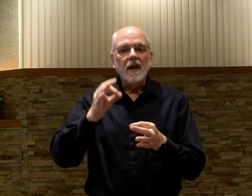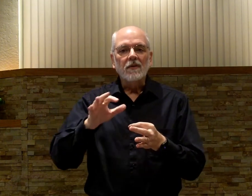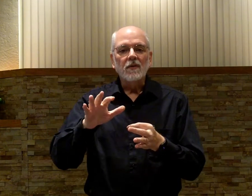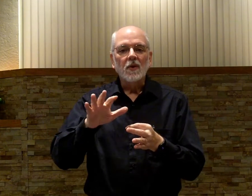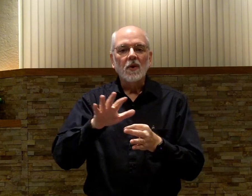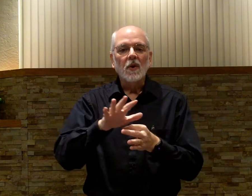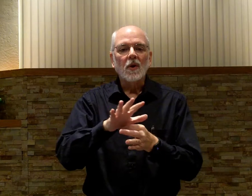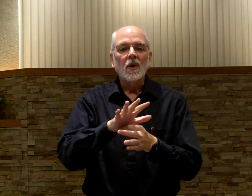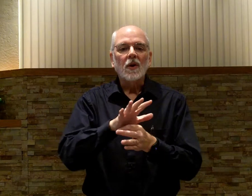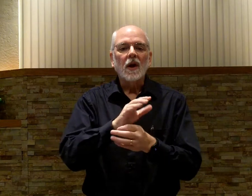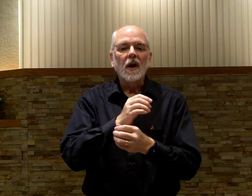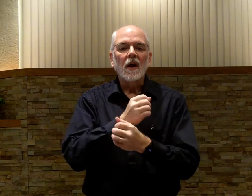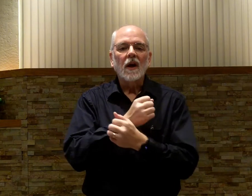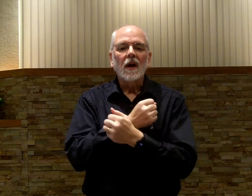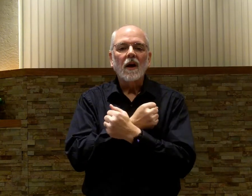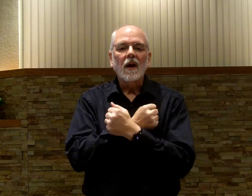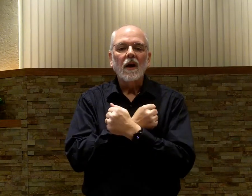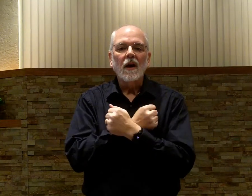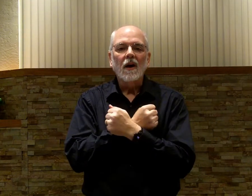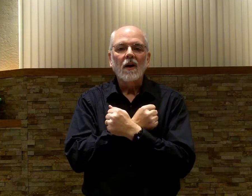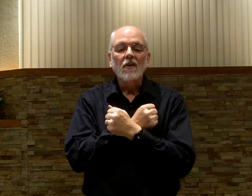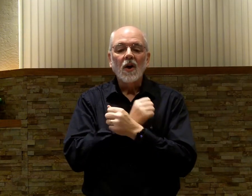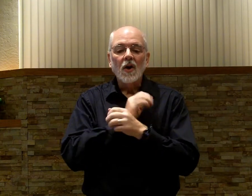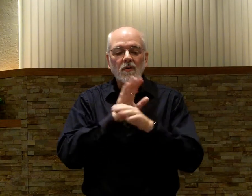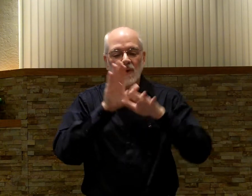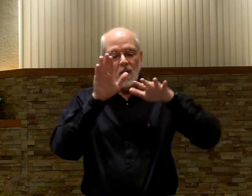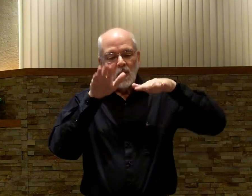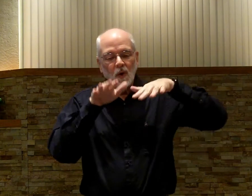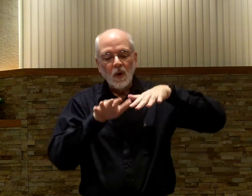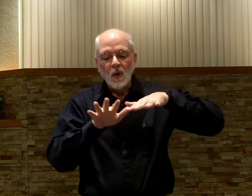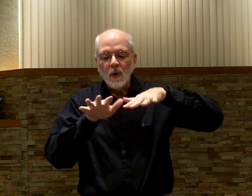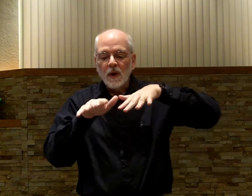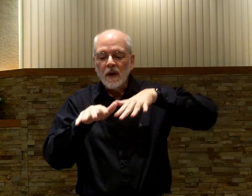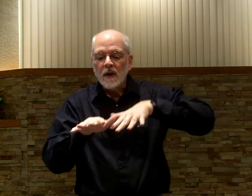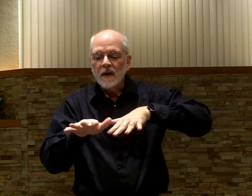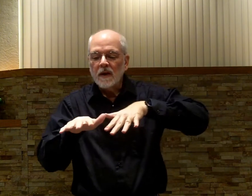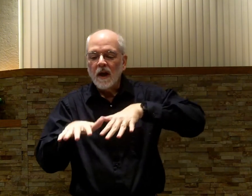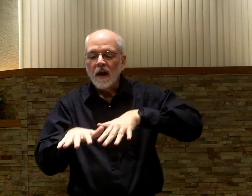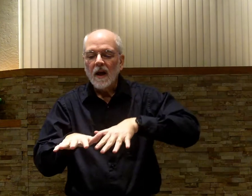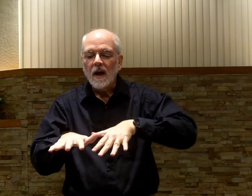Faithful Love flowing down